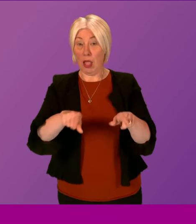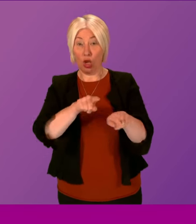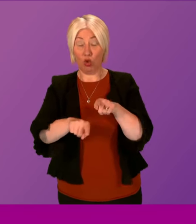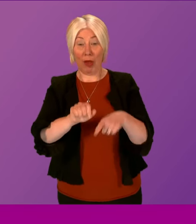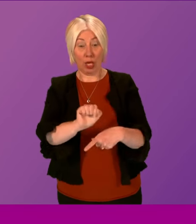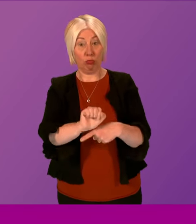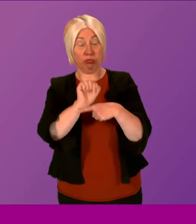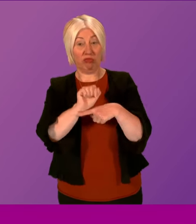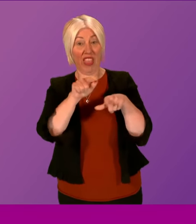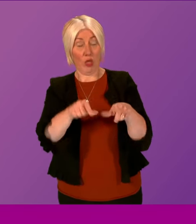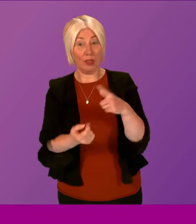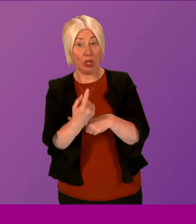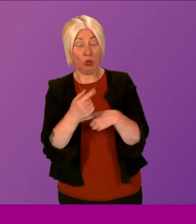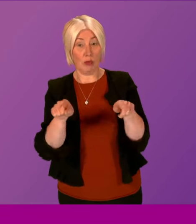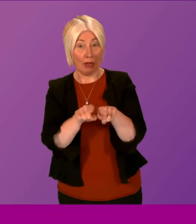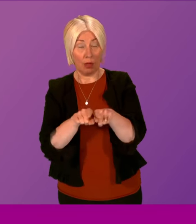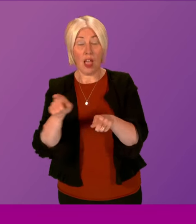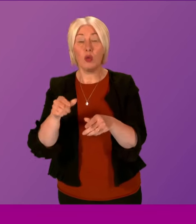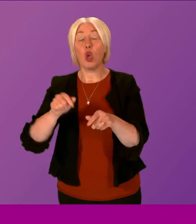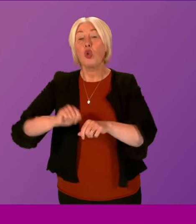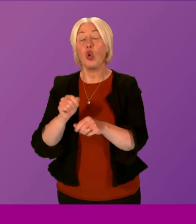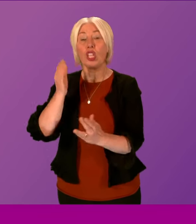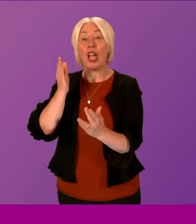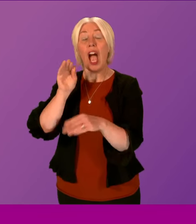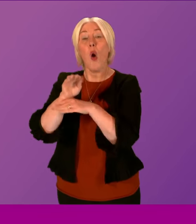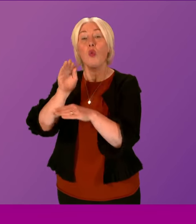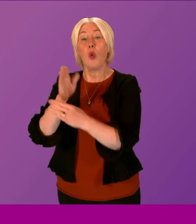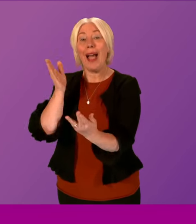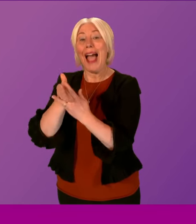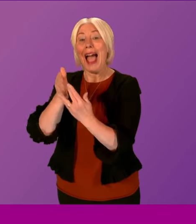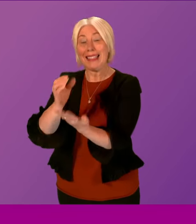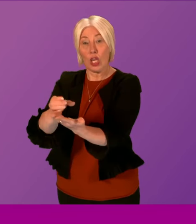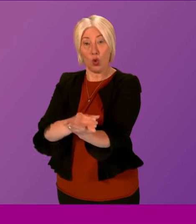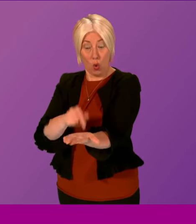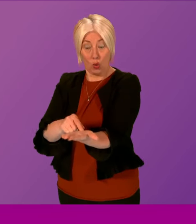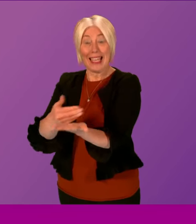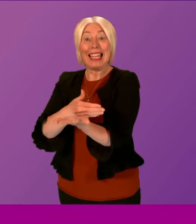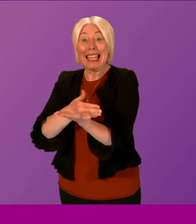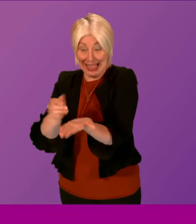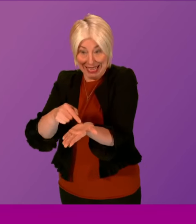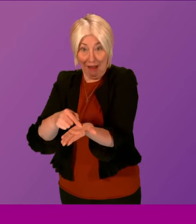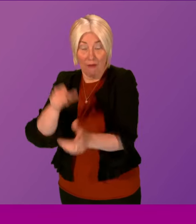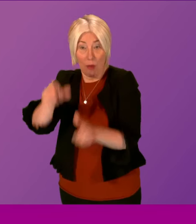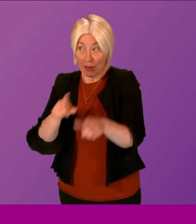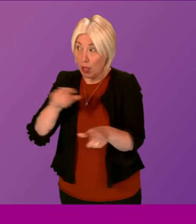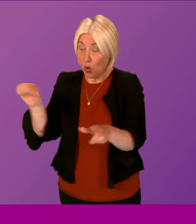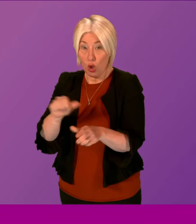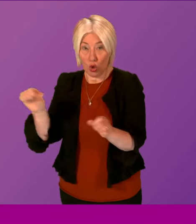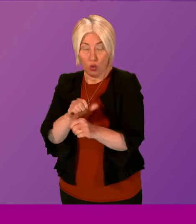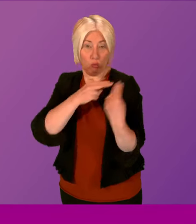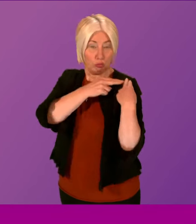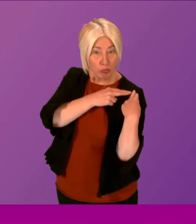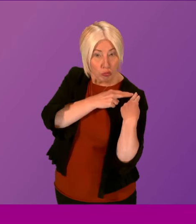livestock winning incidents. The Scottish Outdoor Access Code is clear on the rights and responsibilities of land managers and of those